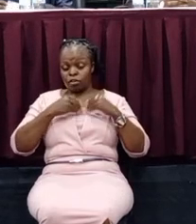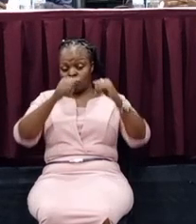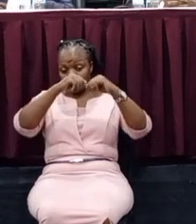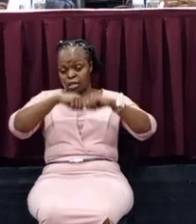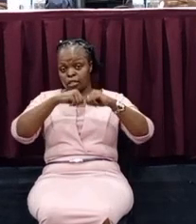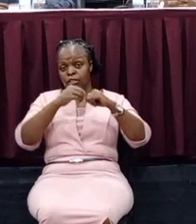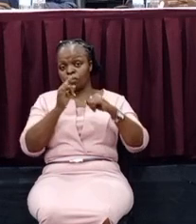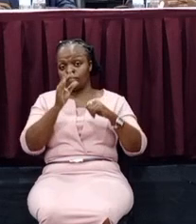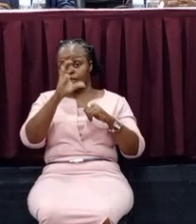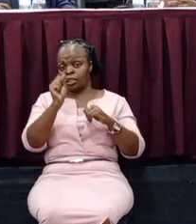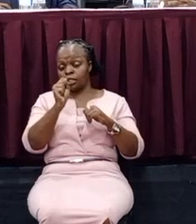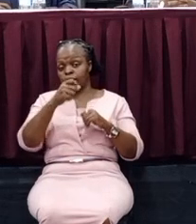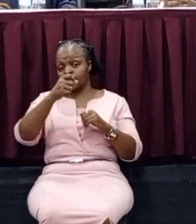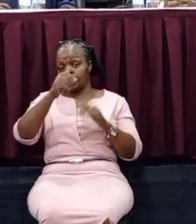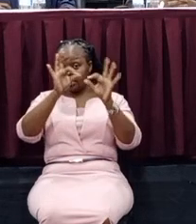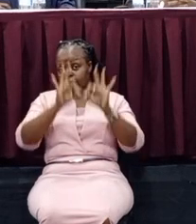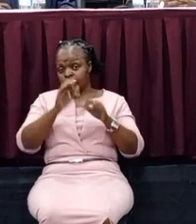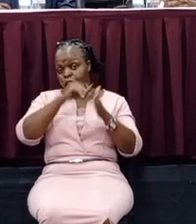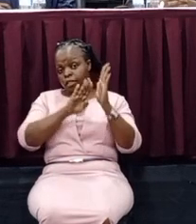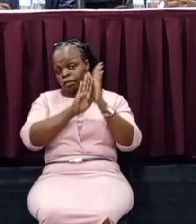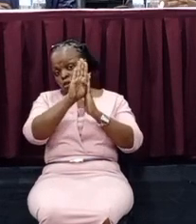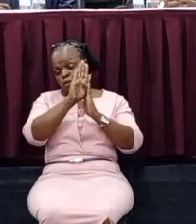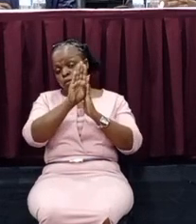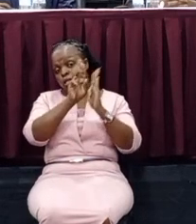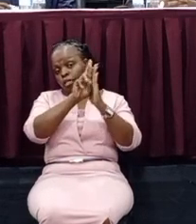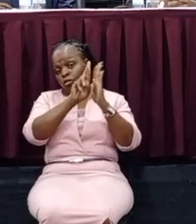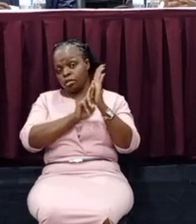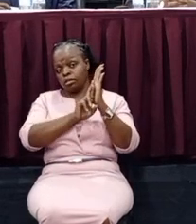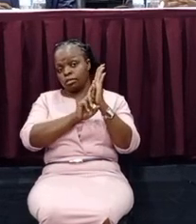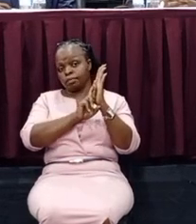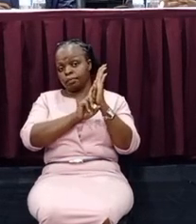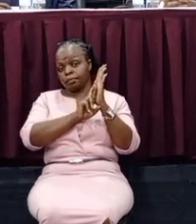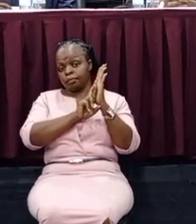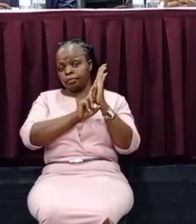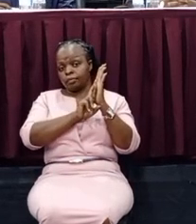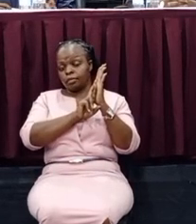in developing those regulations. We have also